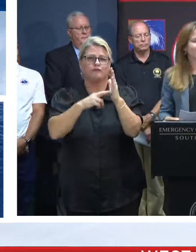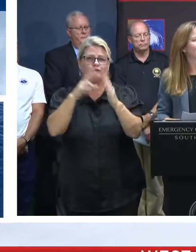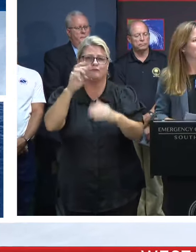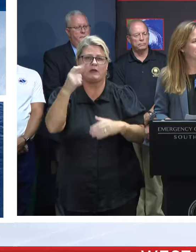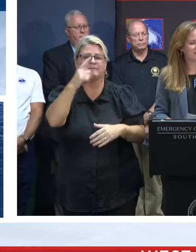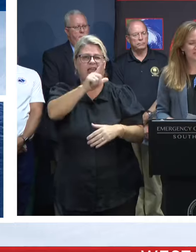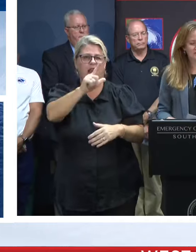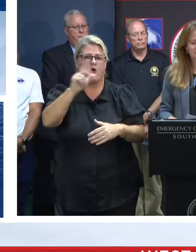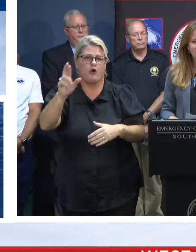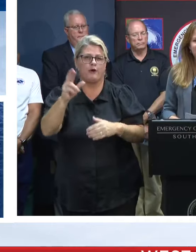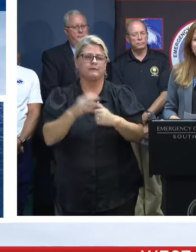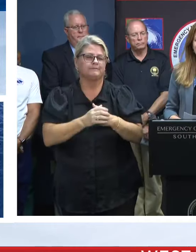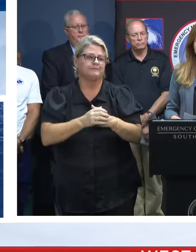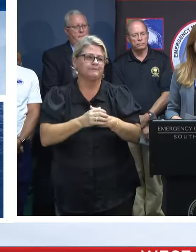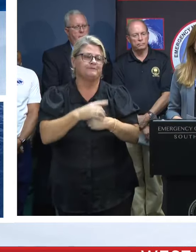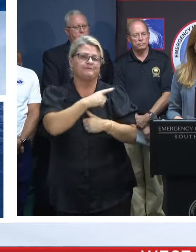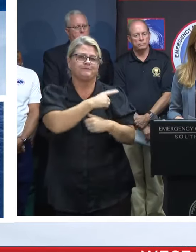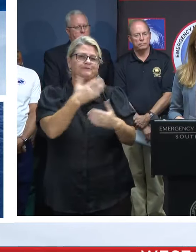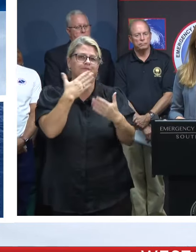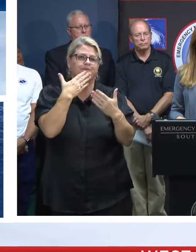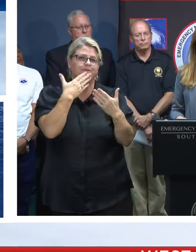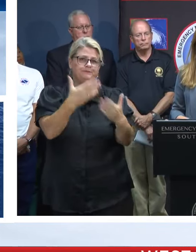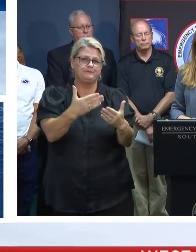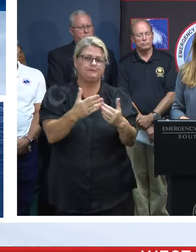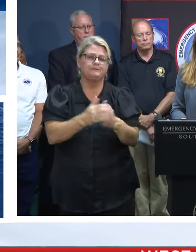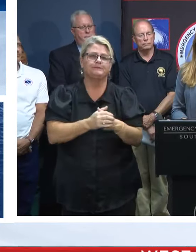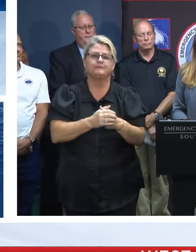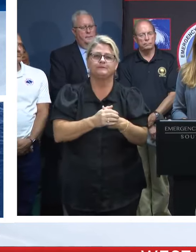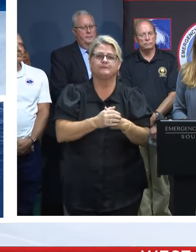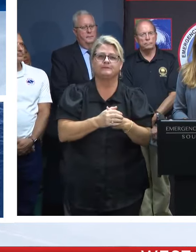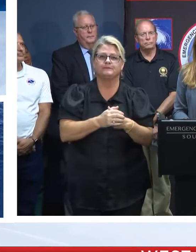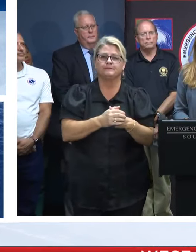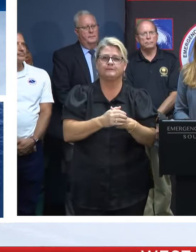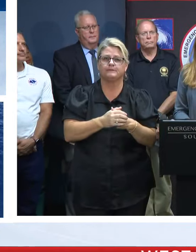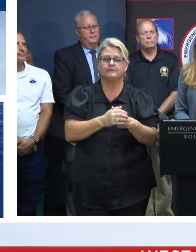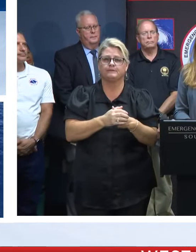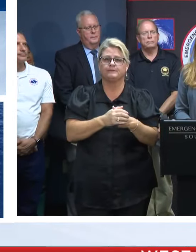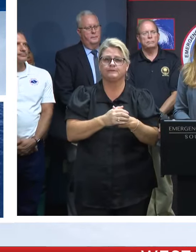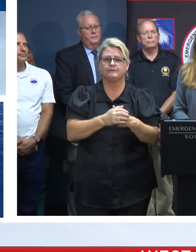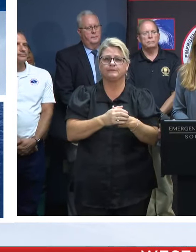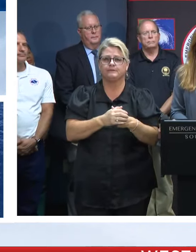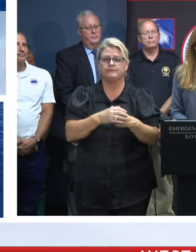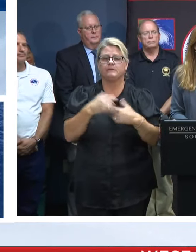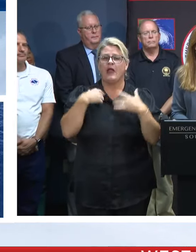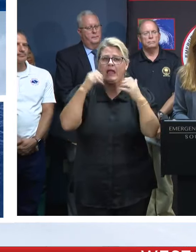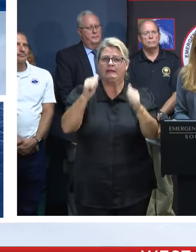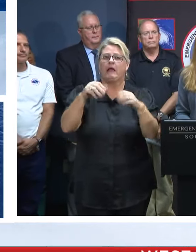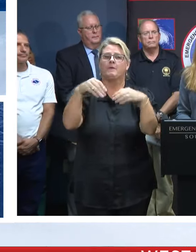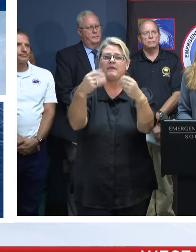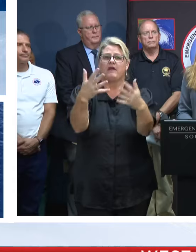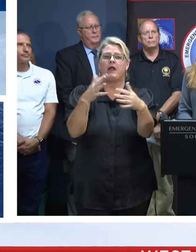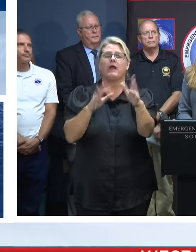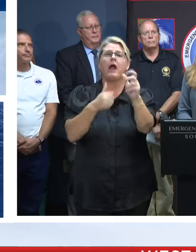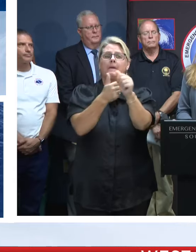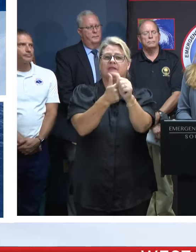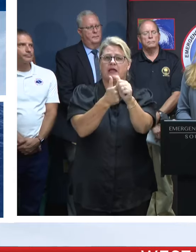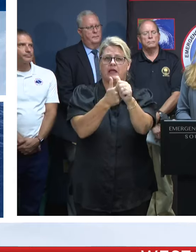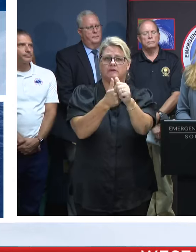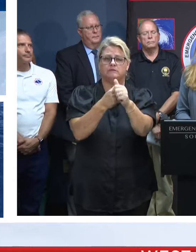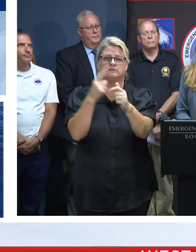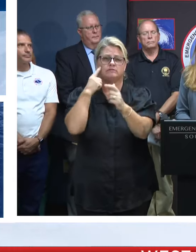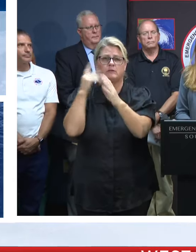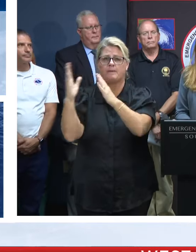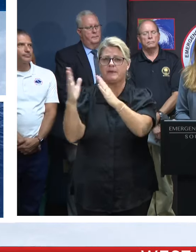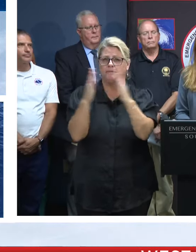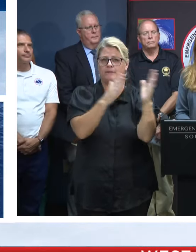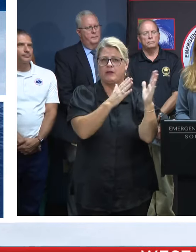Thank you, sir. I can provide an update on the preparedness that